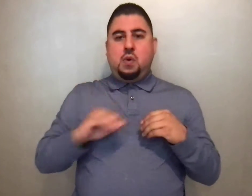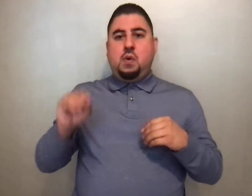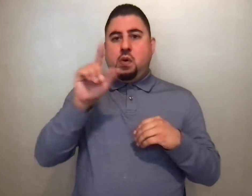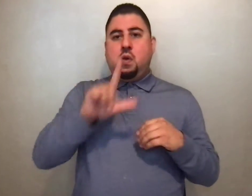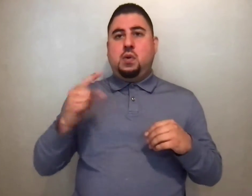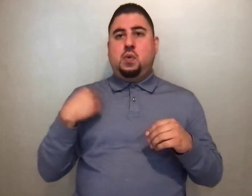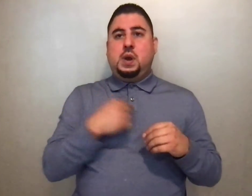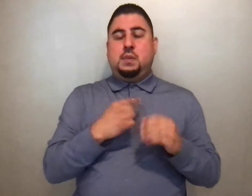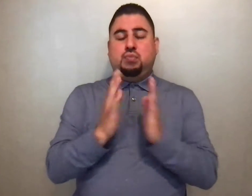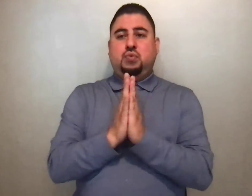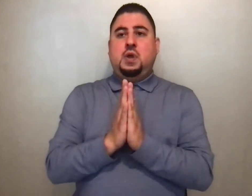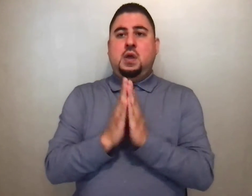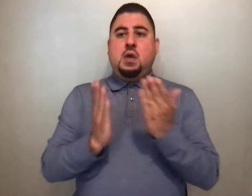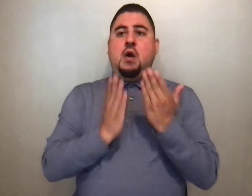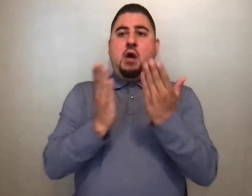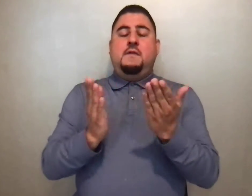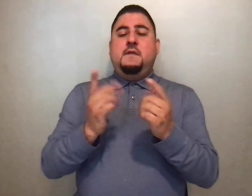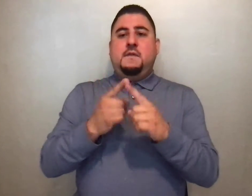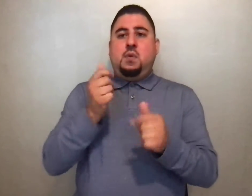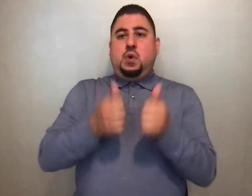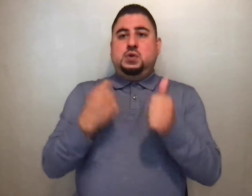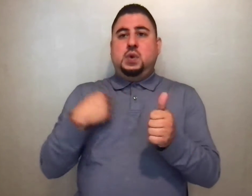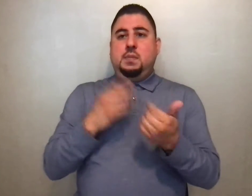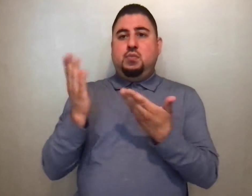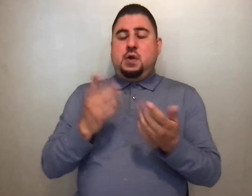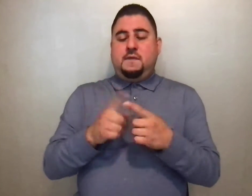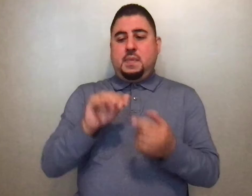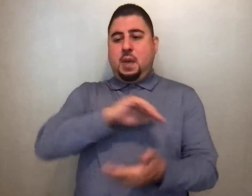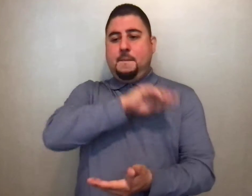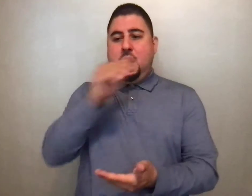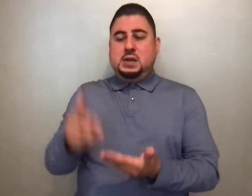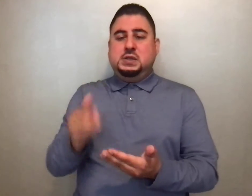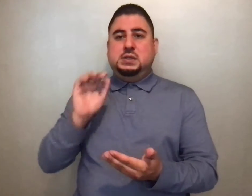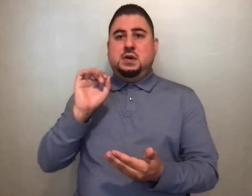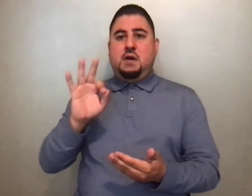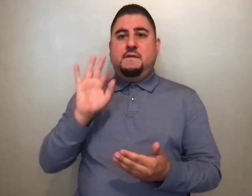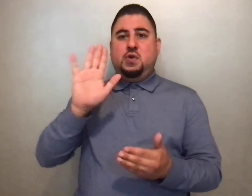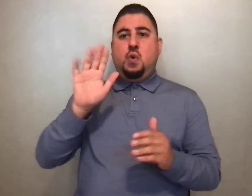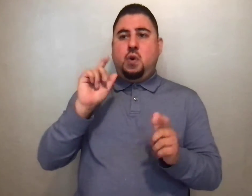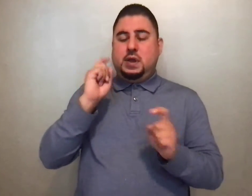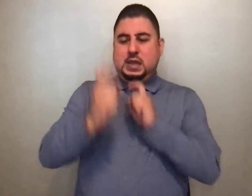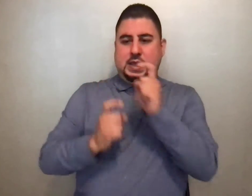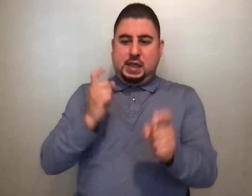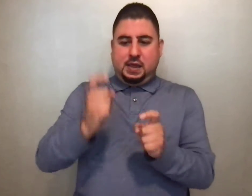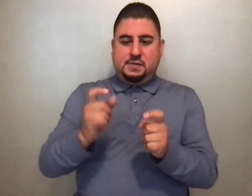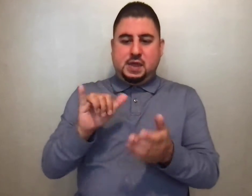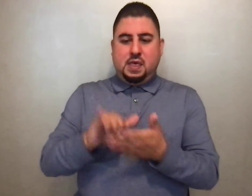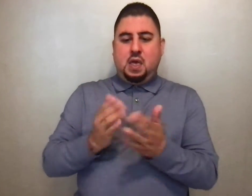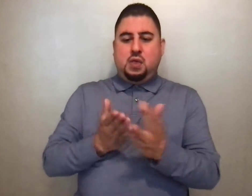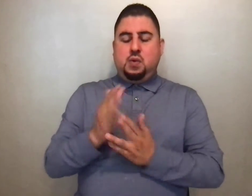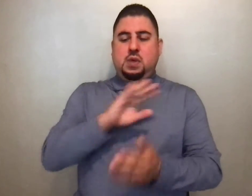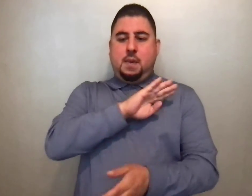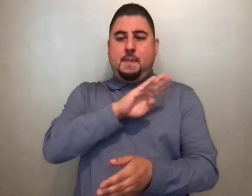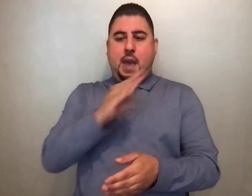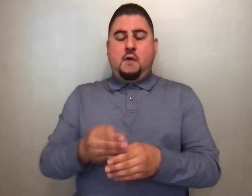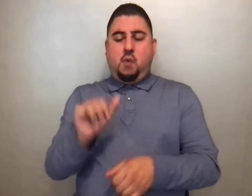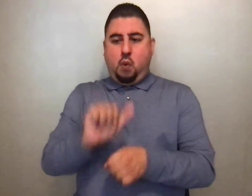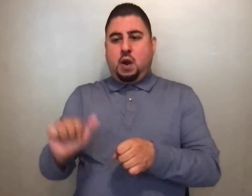we pray the offerings which we bring from the abundance of your gifts, that through the powerful working of your grace,